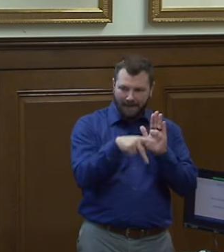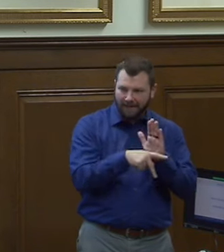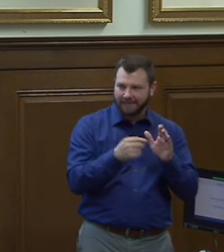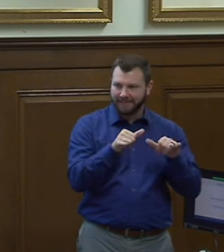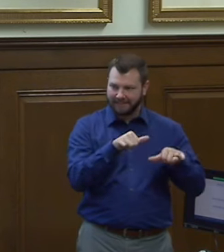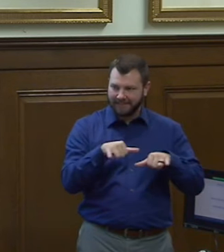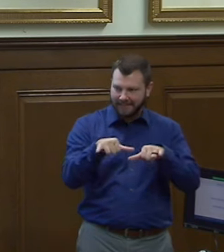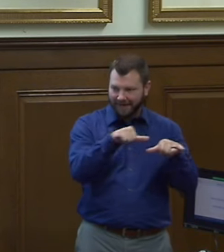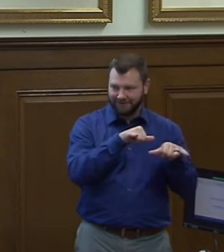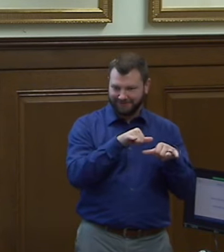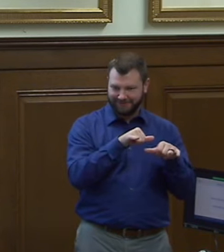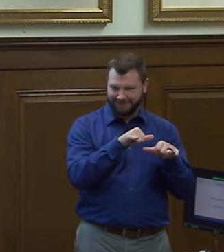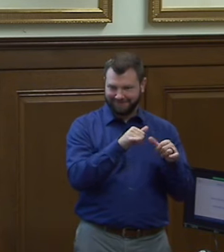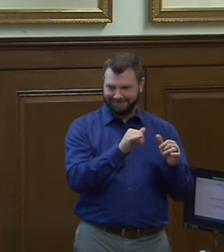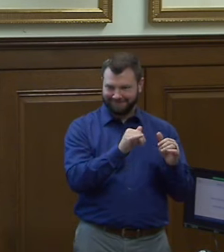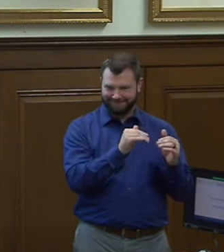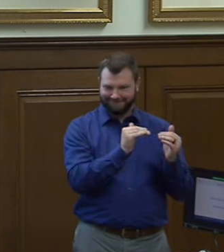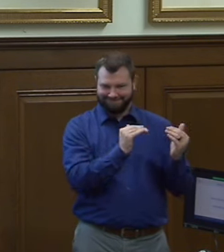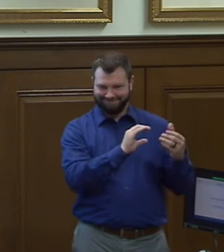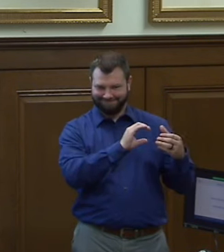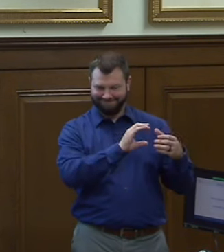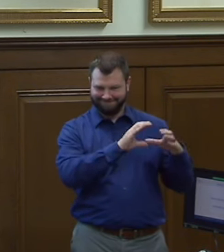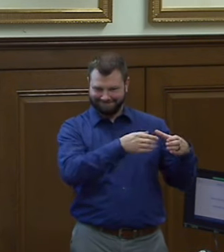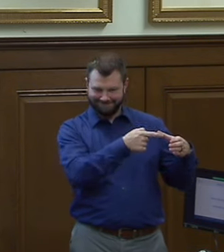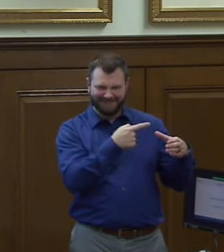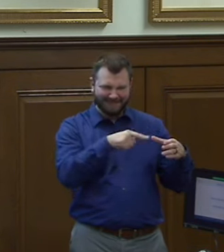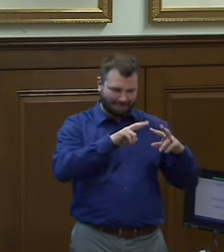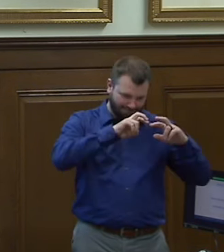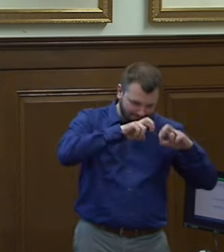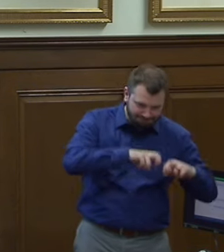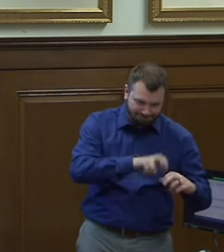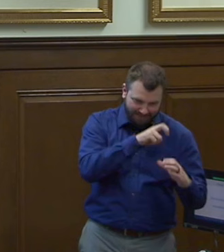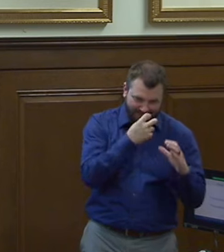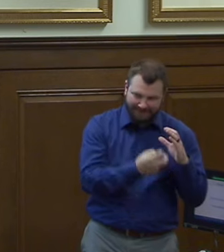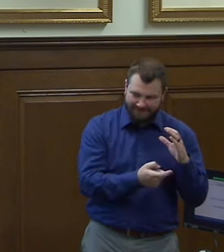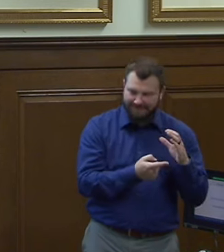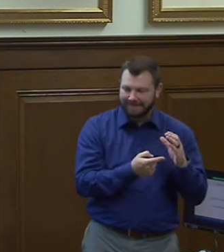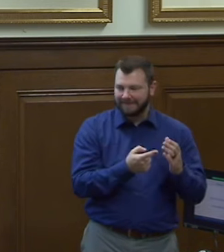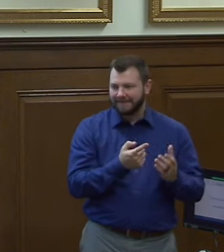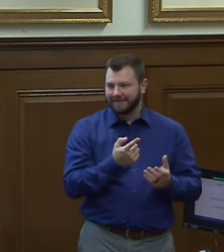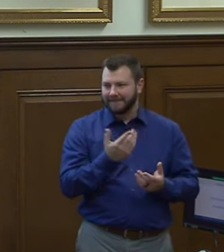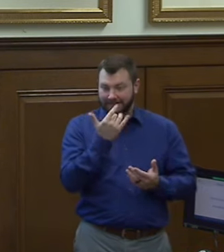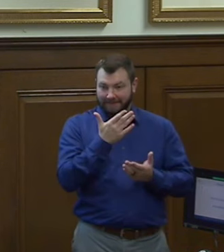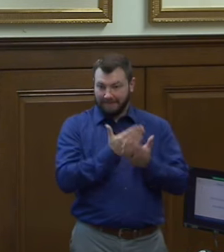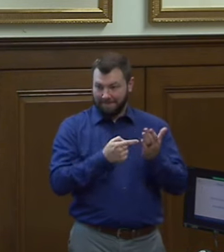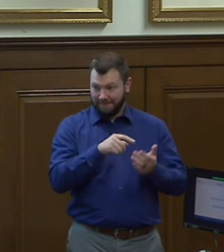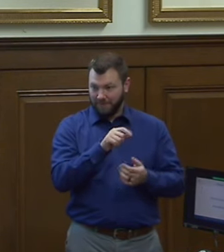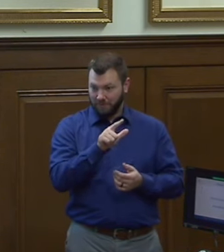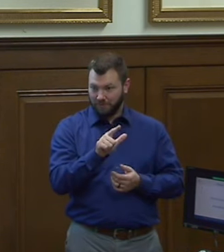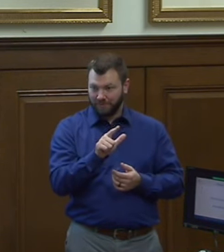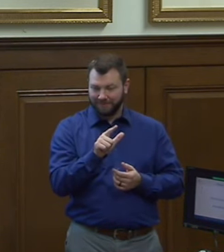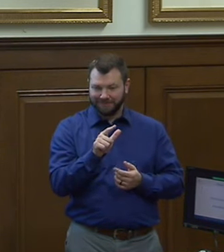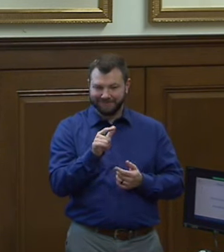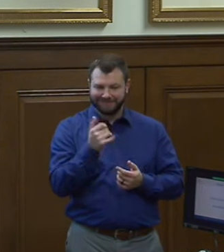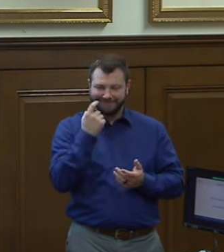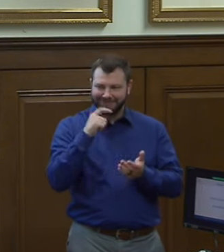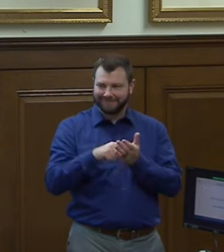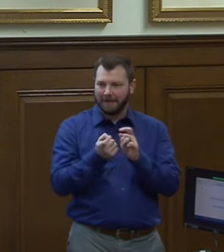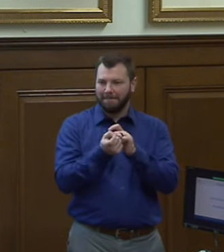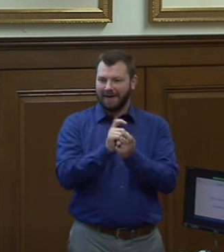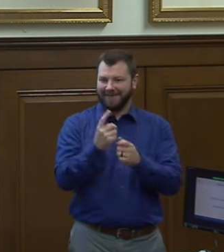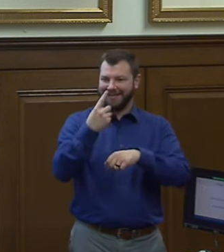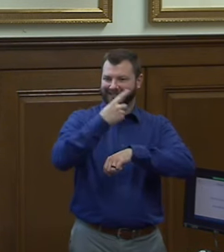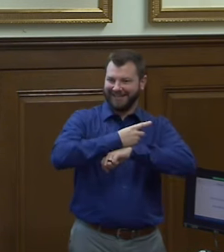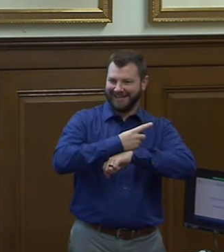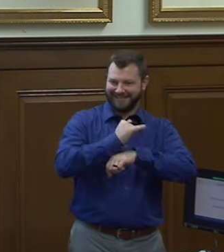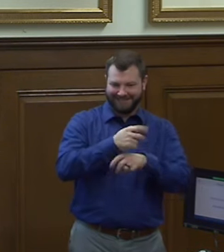um counterpart is extensively looking at and um because some of these tools as you can see the modification date that it's